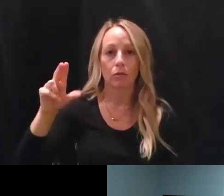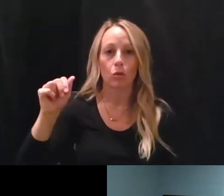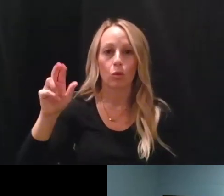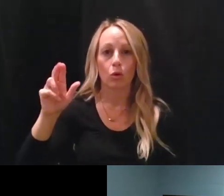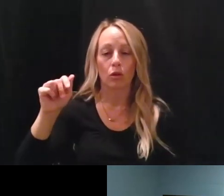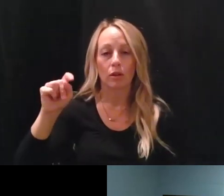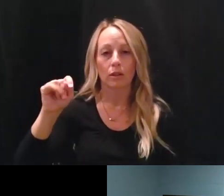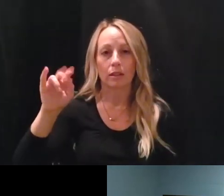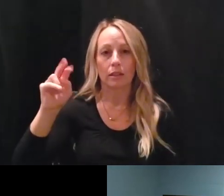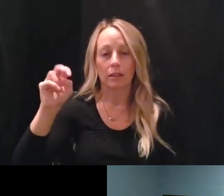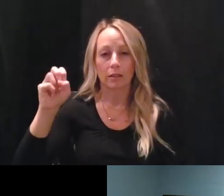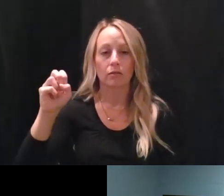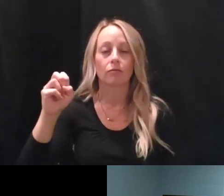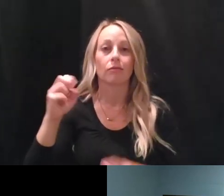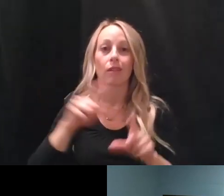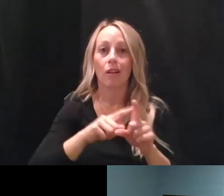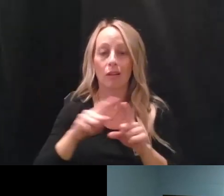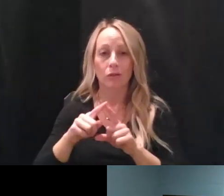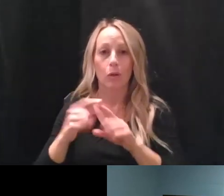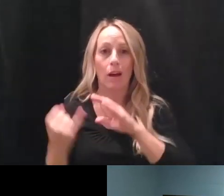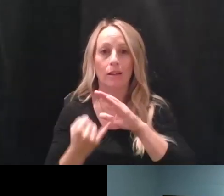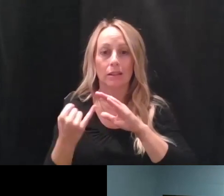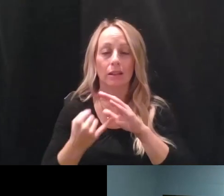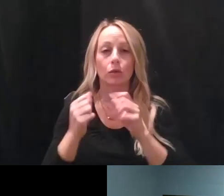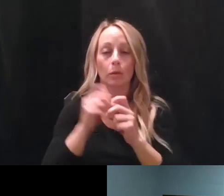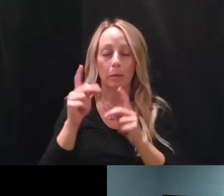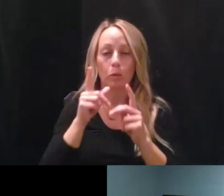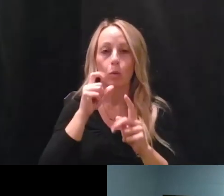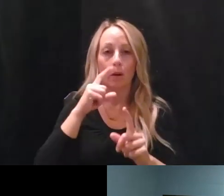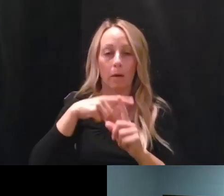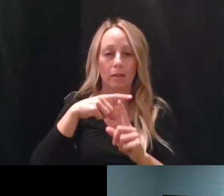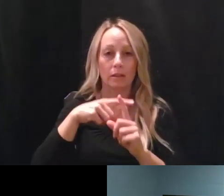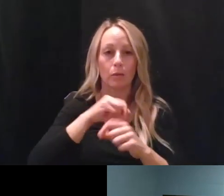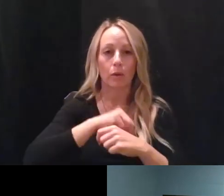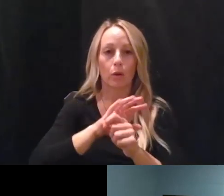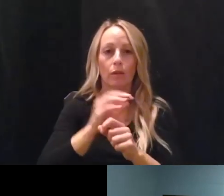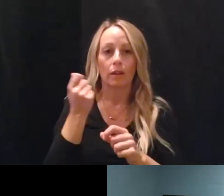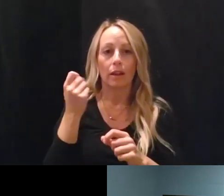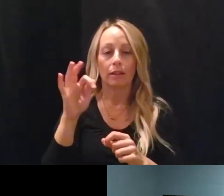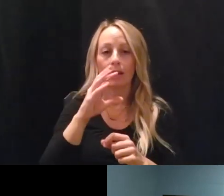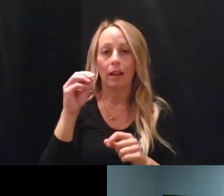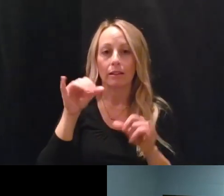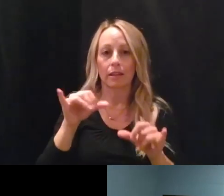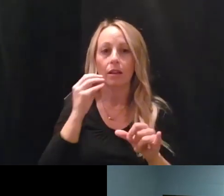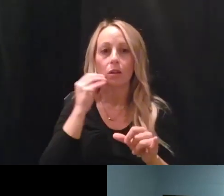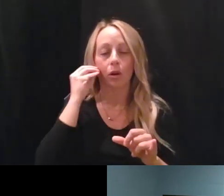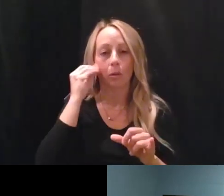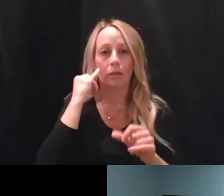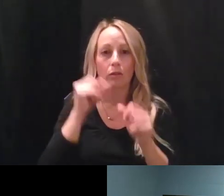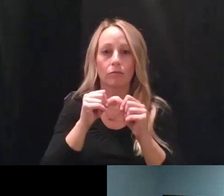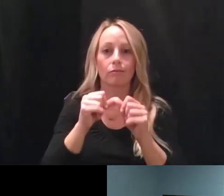isolation of individuals who are positive for COVID-19, and staying home when you show any signs of illness.